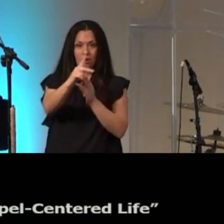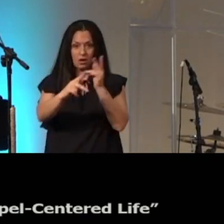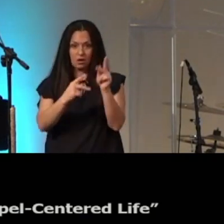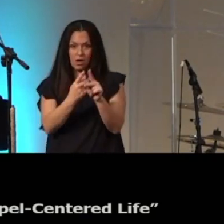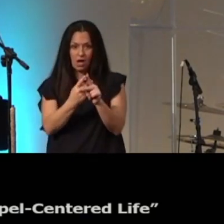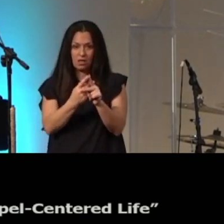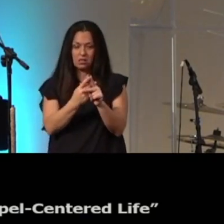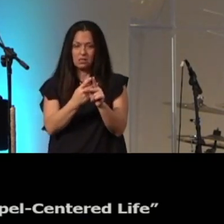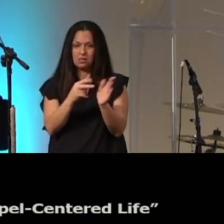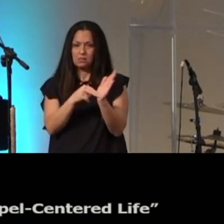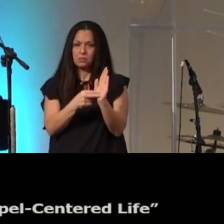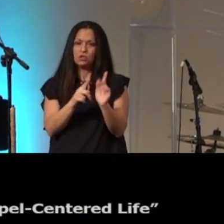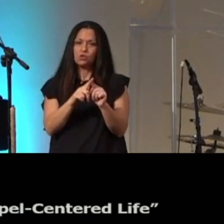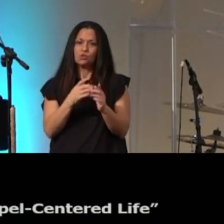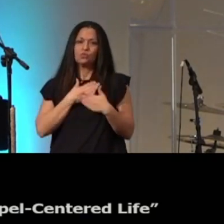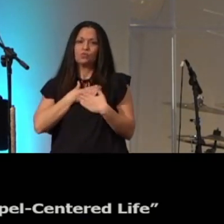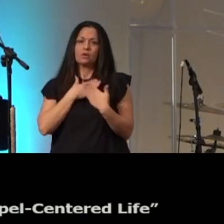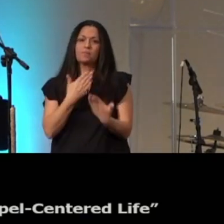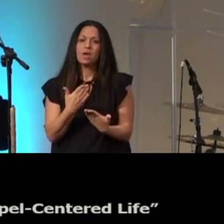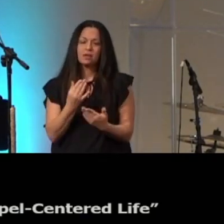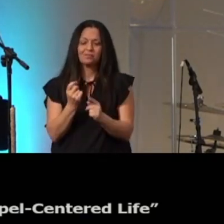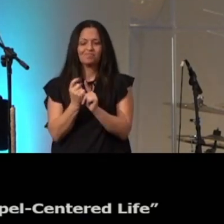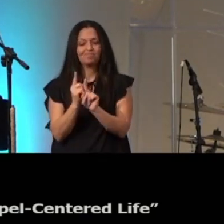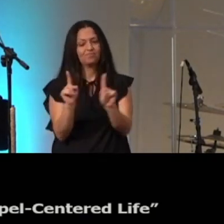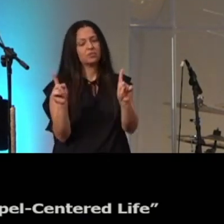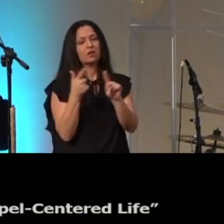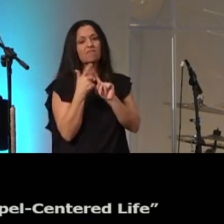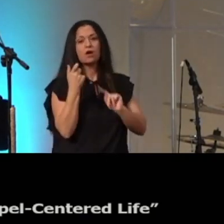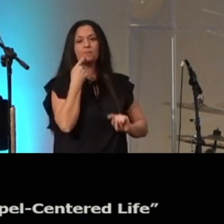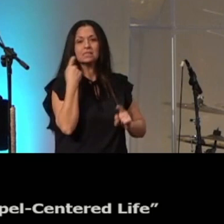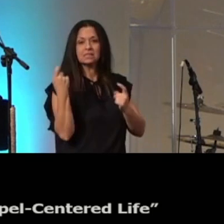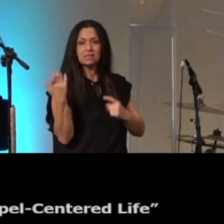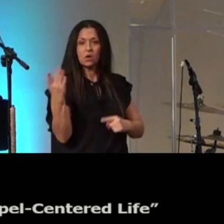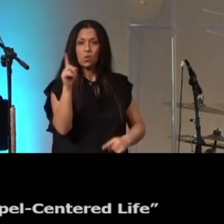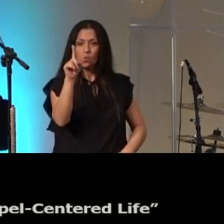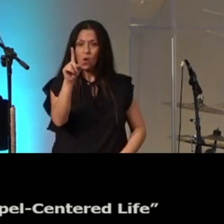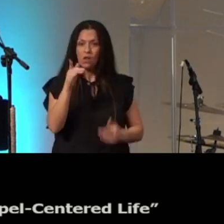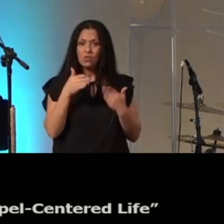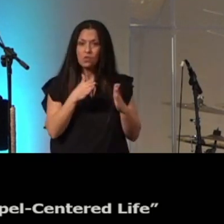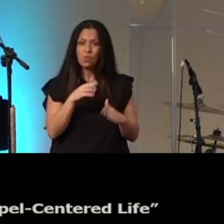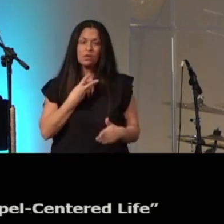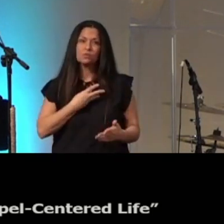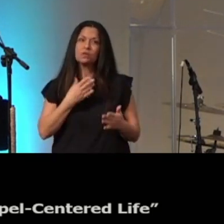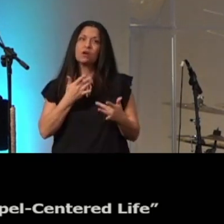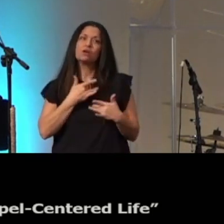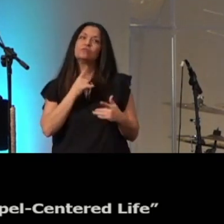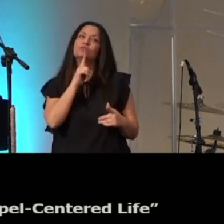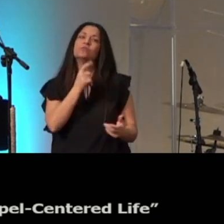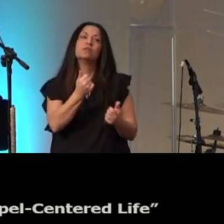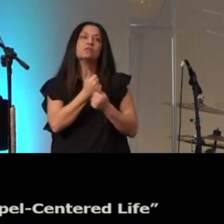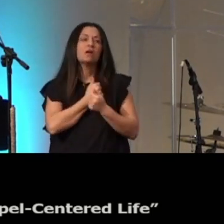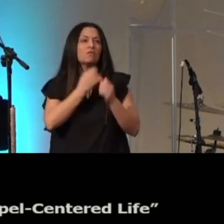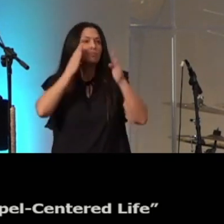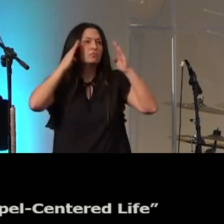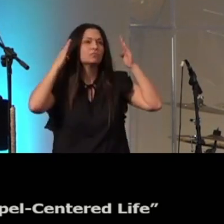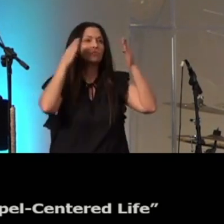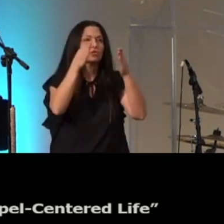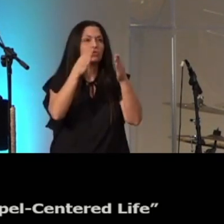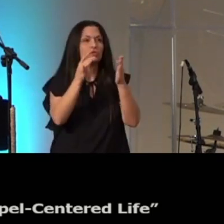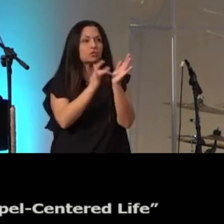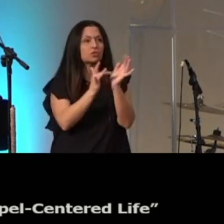and turn from your sin one of the ways that we passionately pursue Jesus is by opening his word